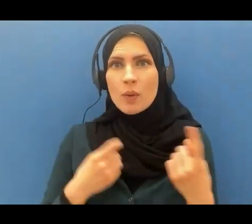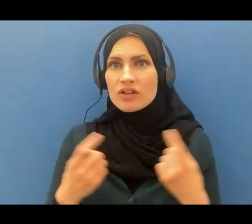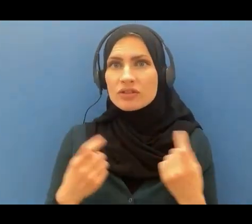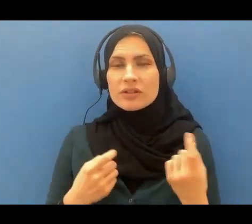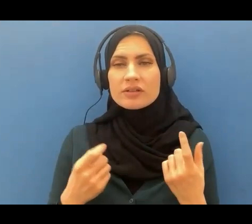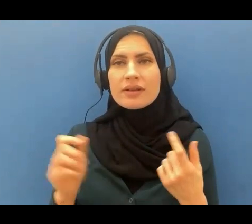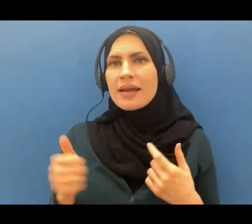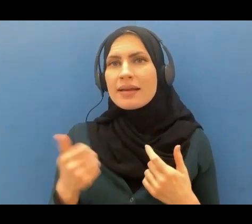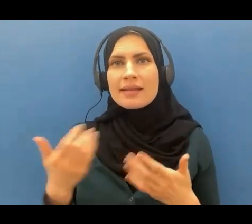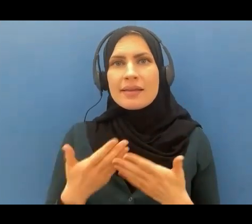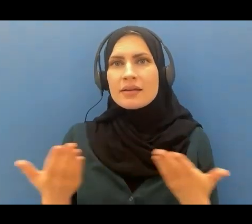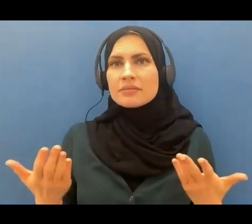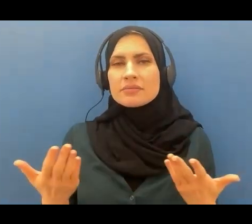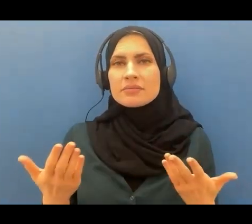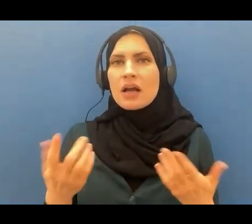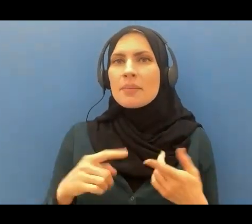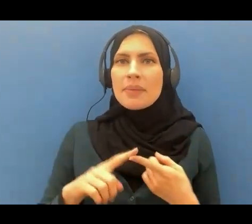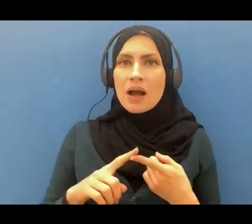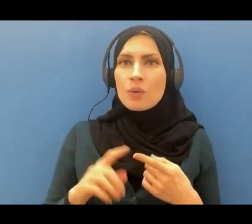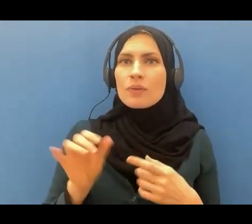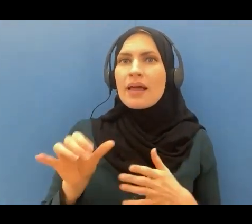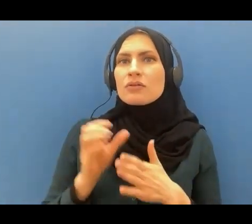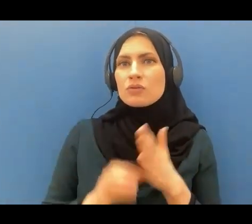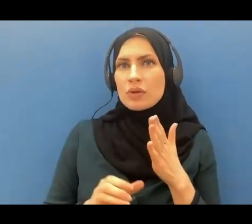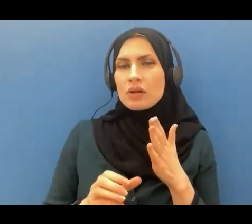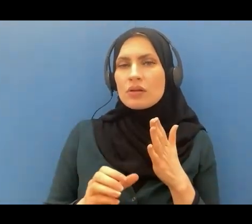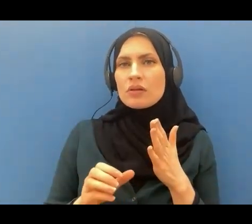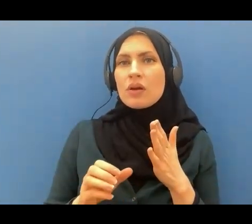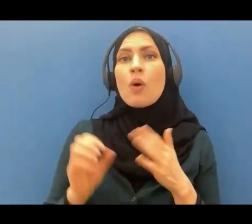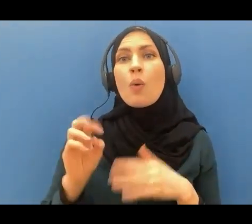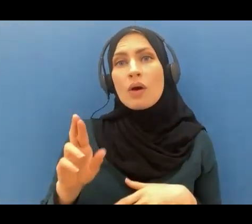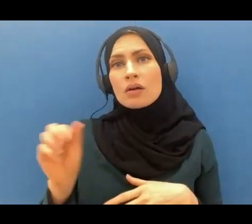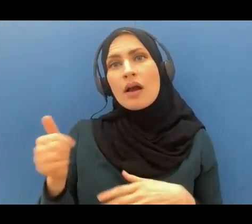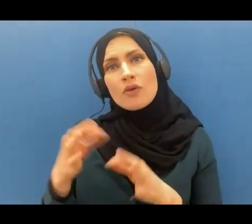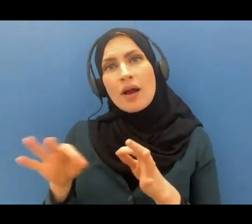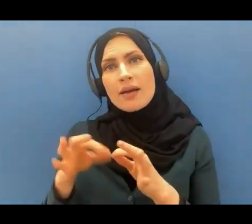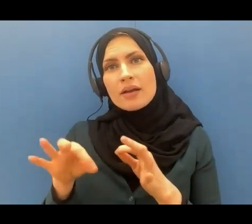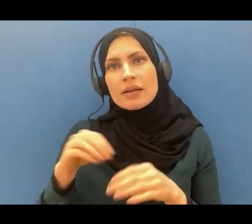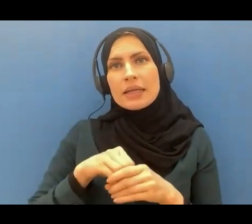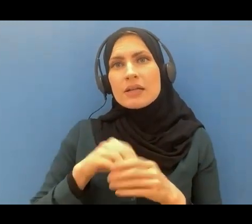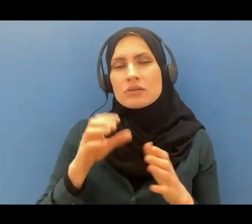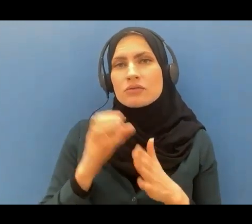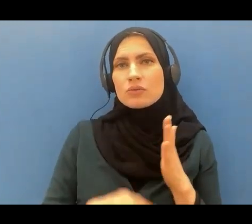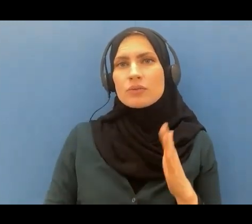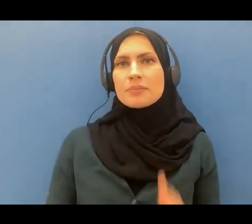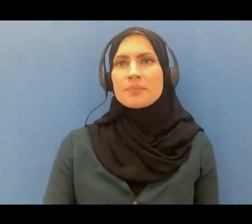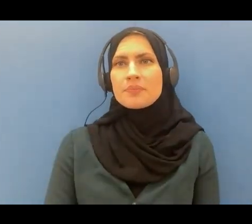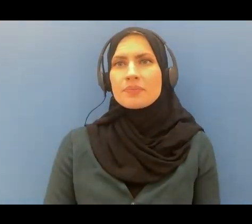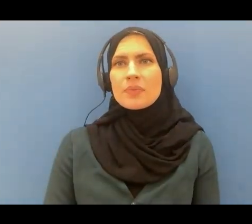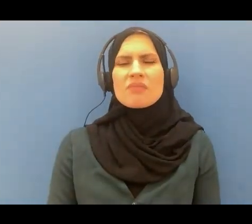question about surah az-zumar or any ayah therein or any other questions for that